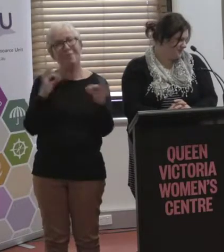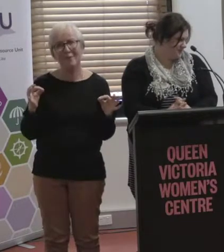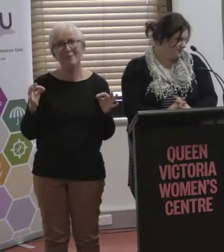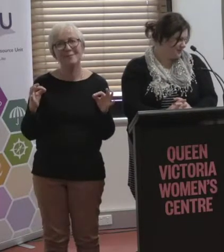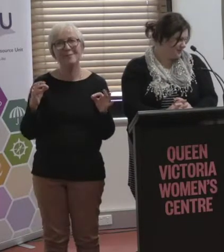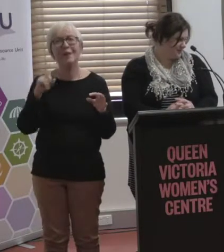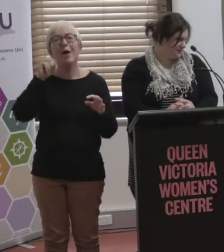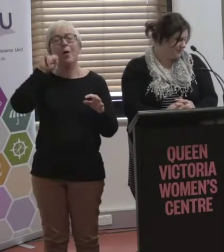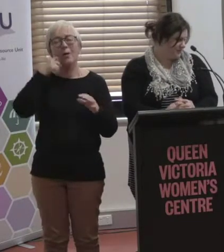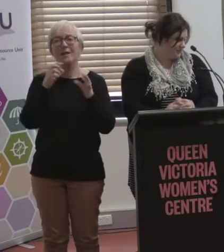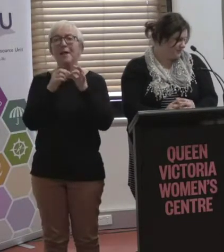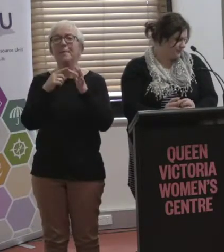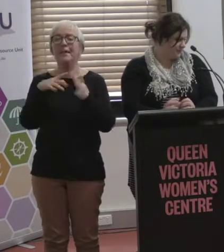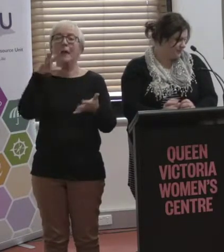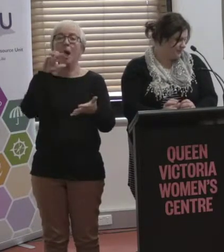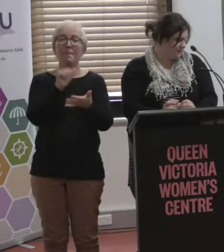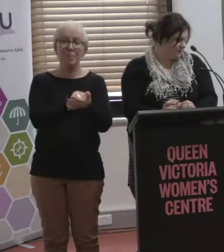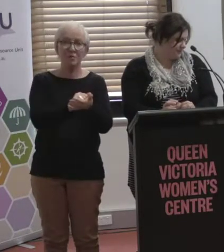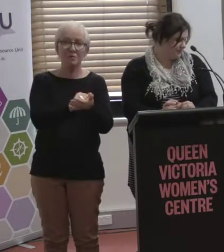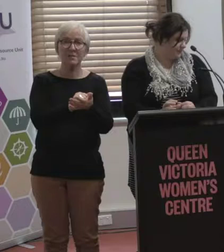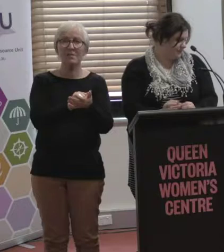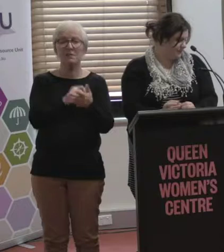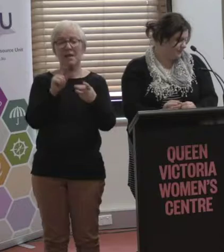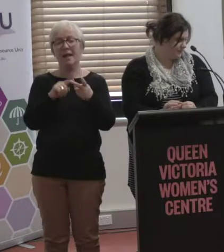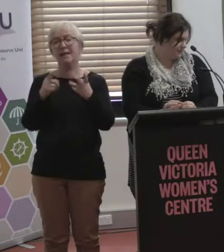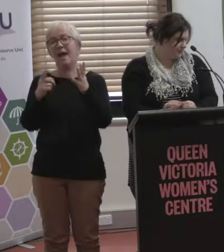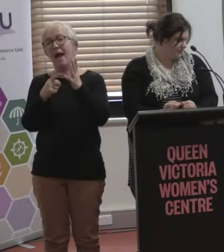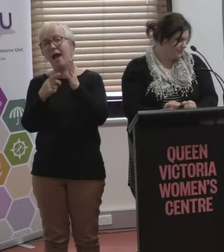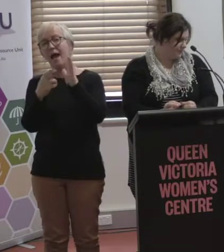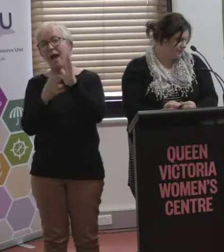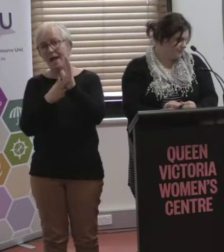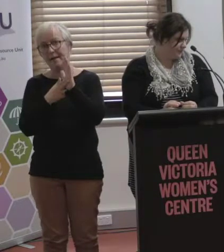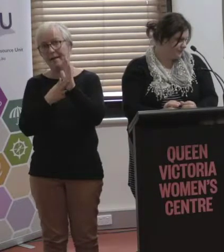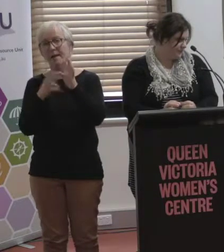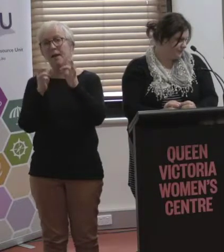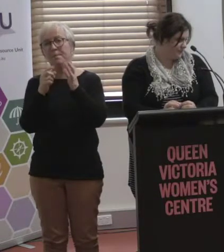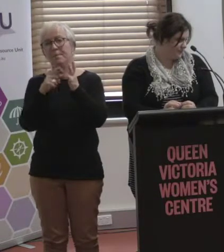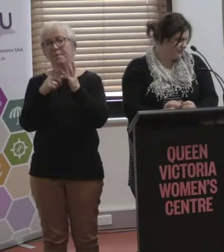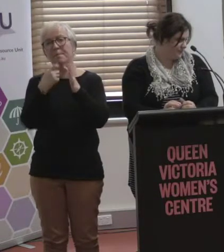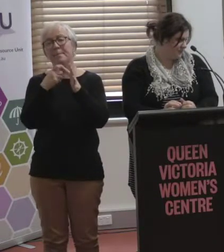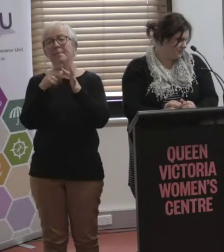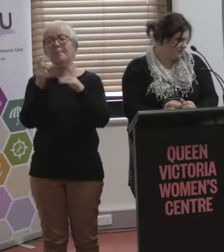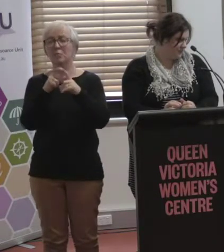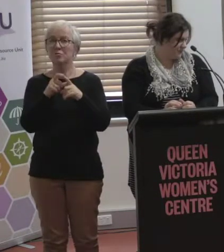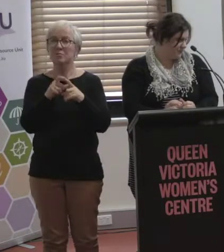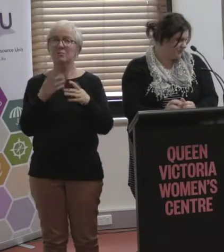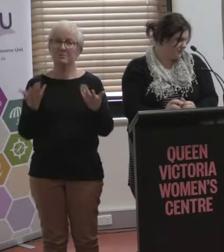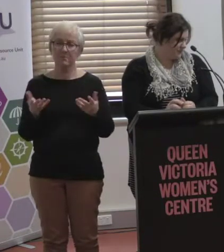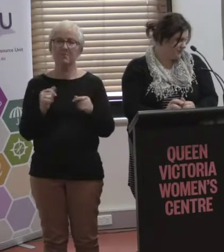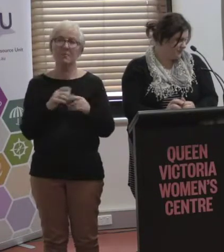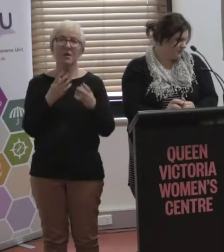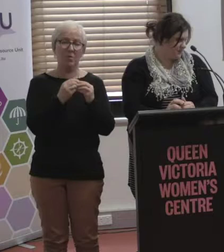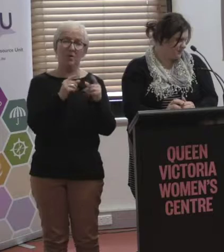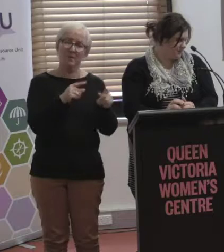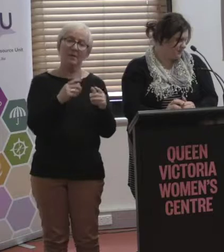will be booked and unbooked services. So, booked services is something that I would highly recommend that that's with people with the NPTP program